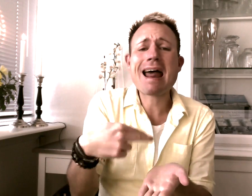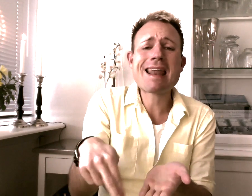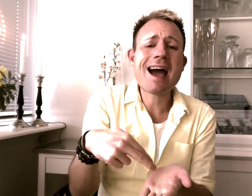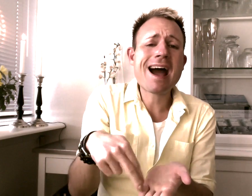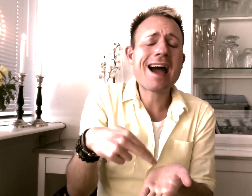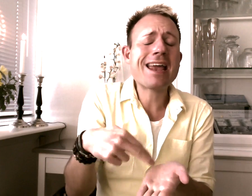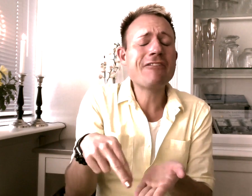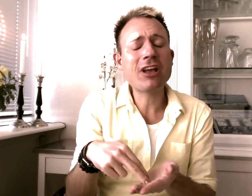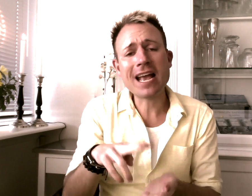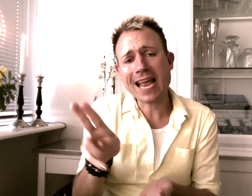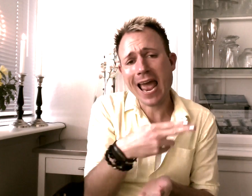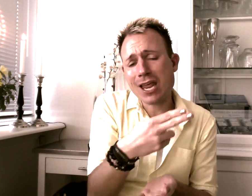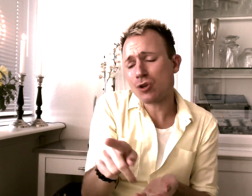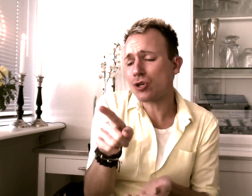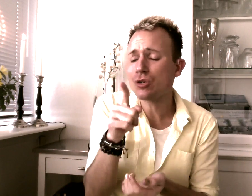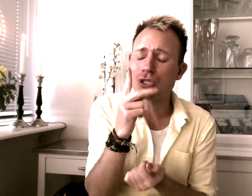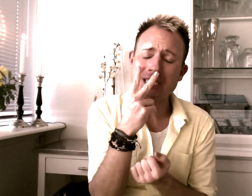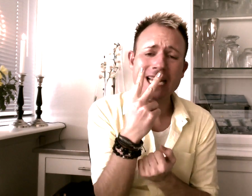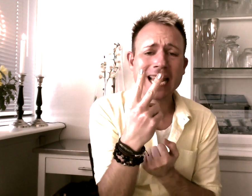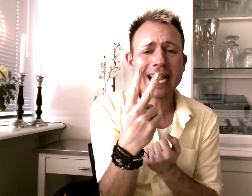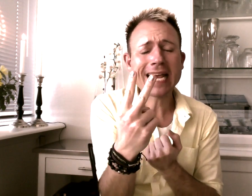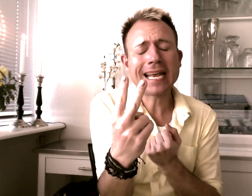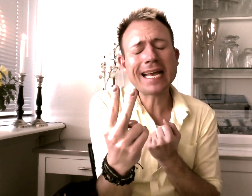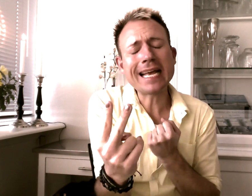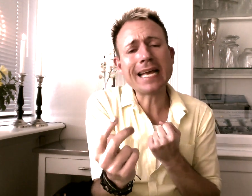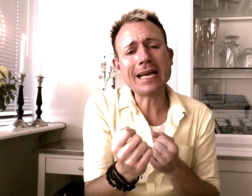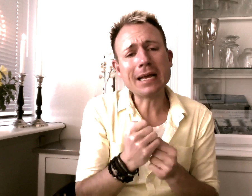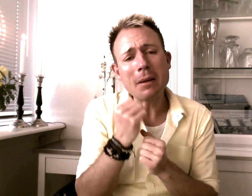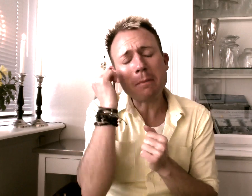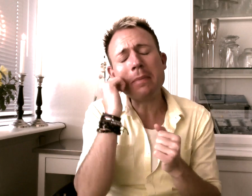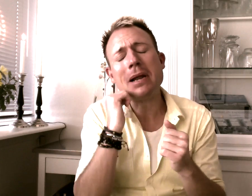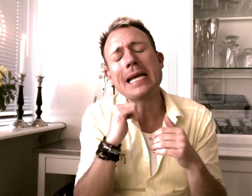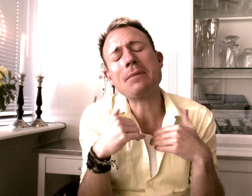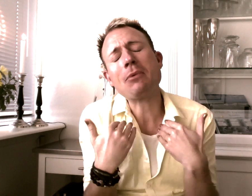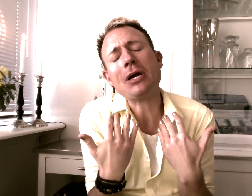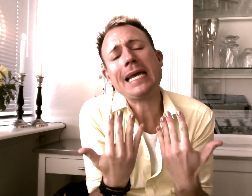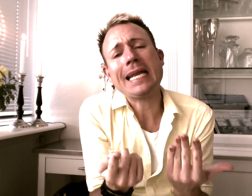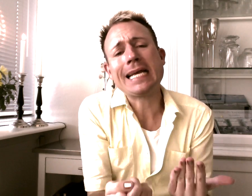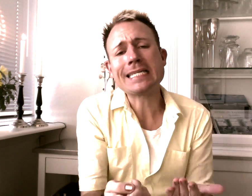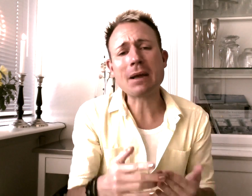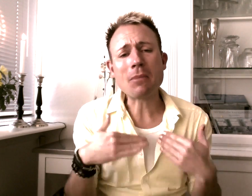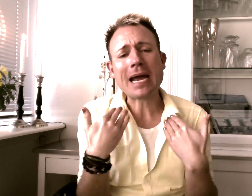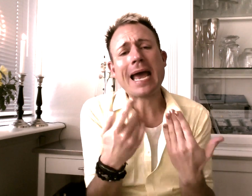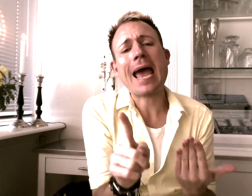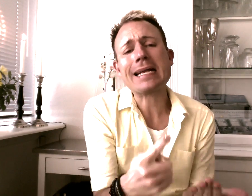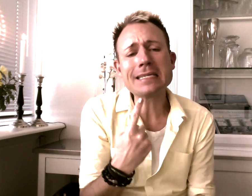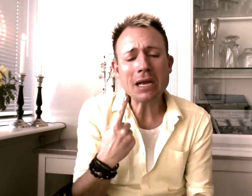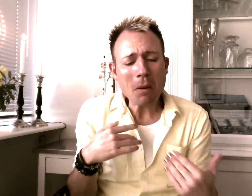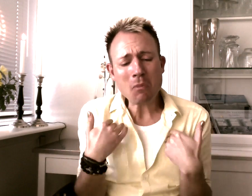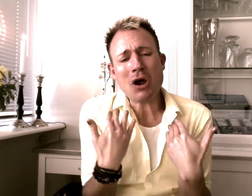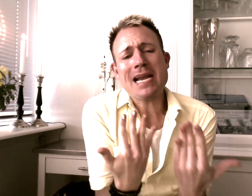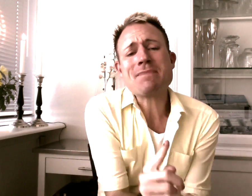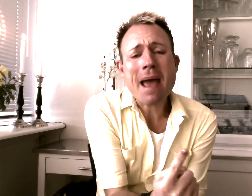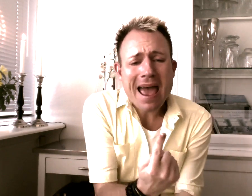life Can't you see? Bring it back, bring it back